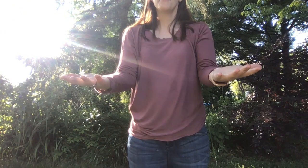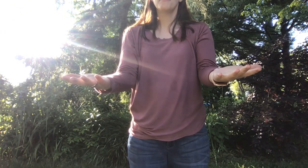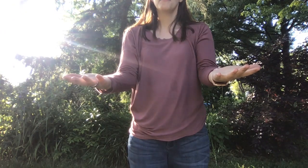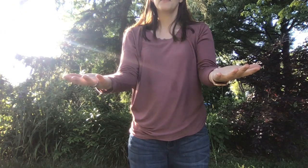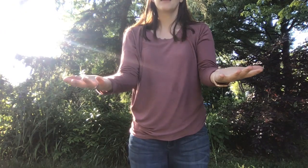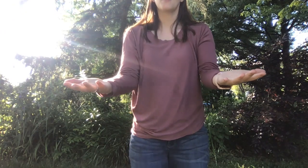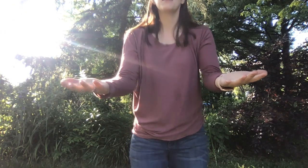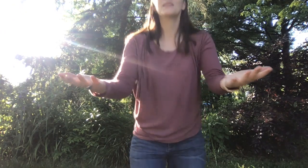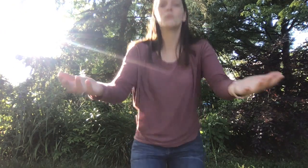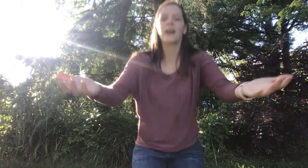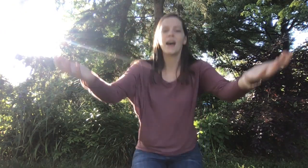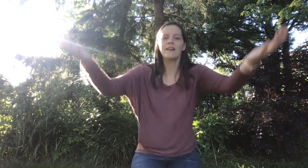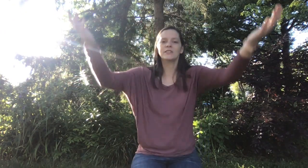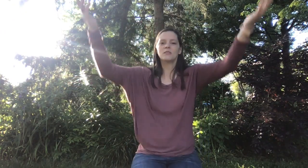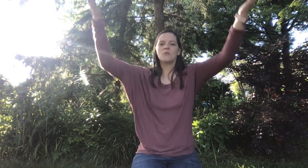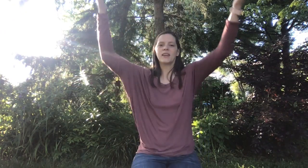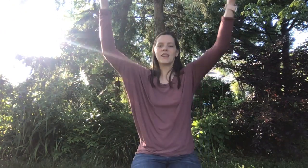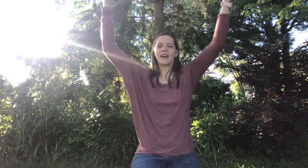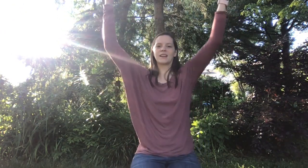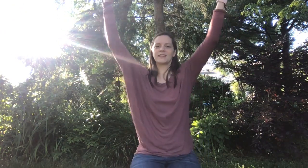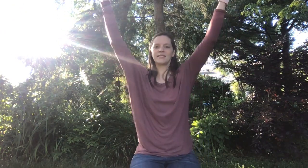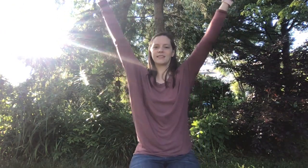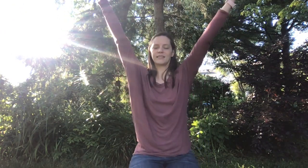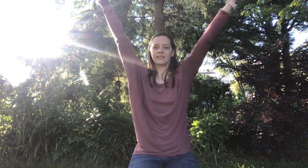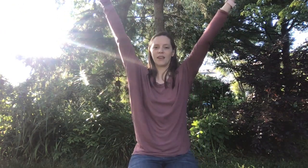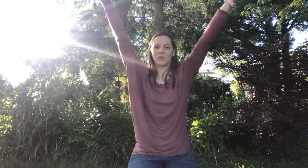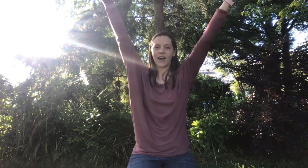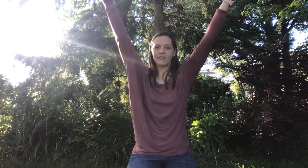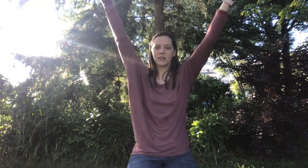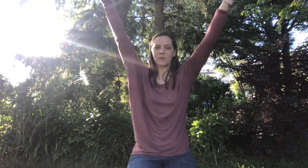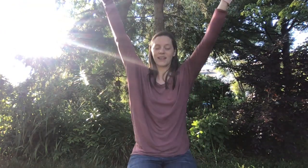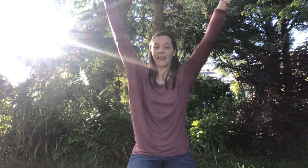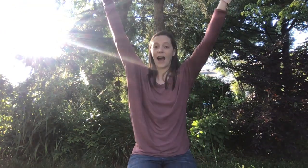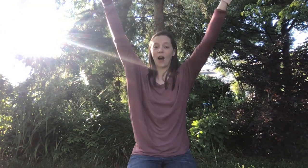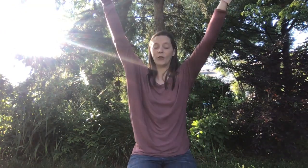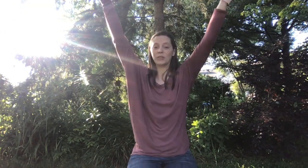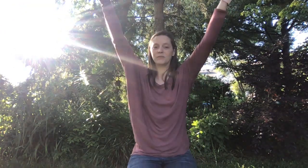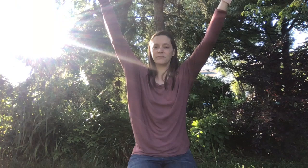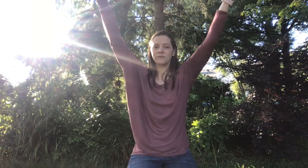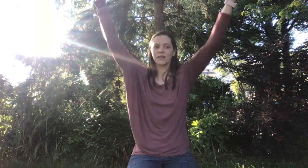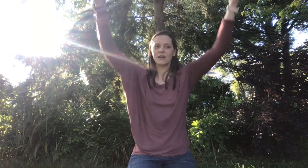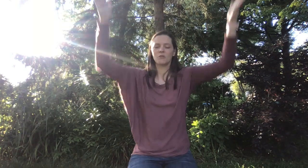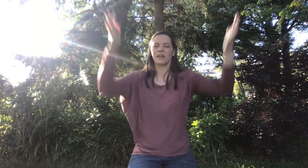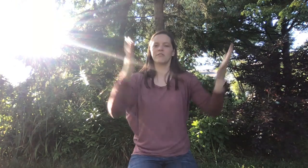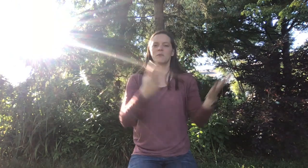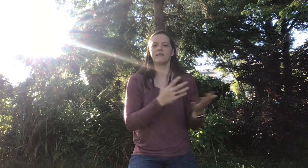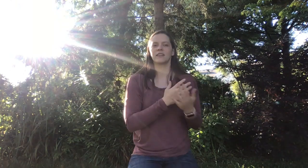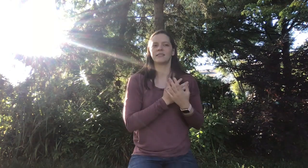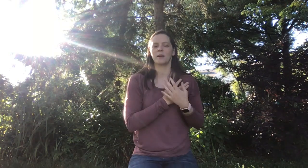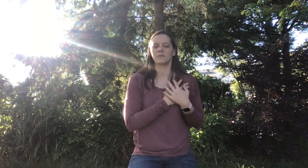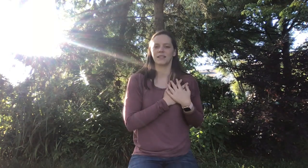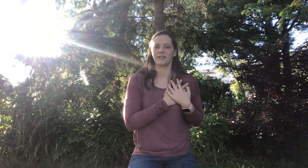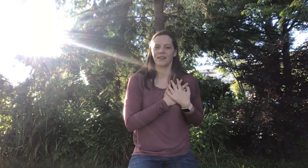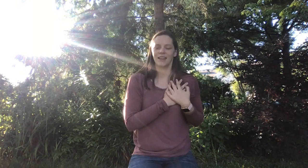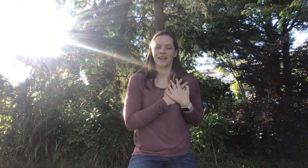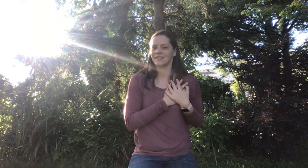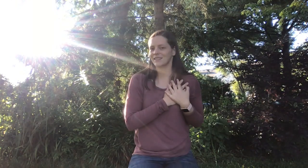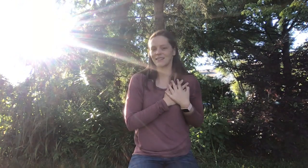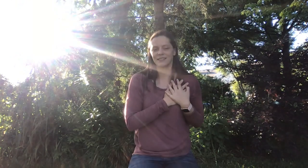That means, whatever we, whatever we allowed, whatever we've accepted, it doesn't